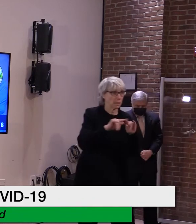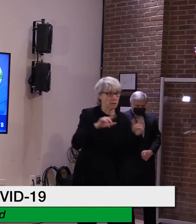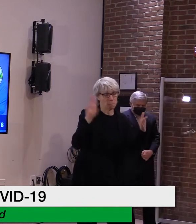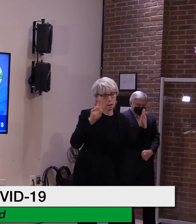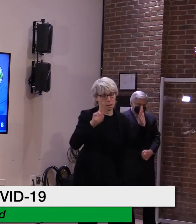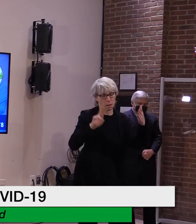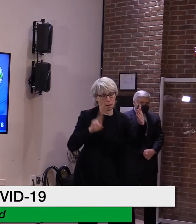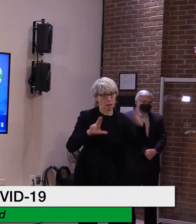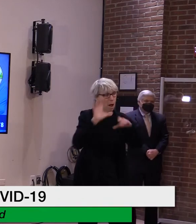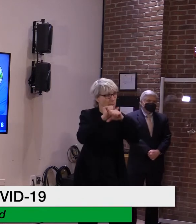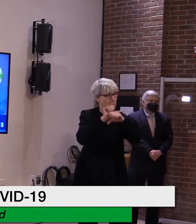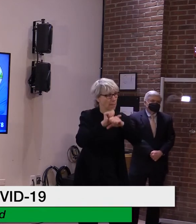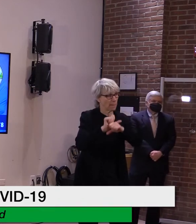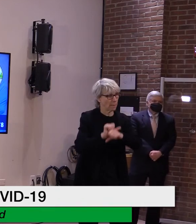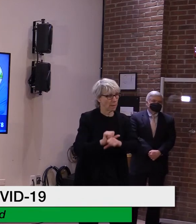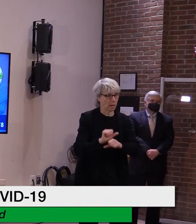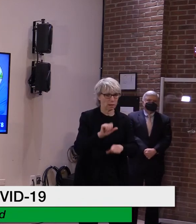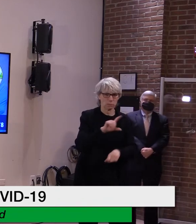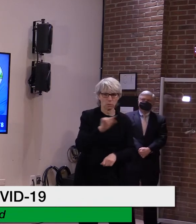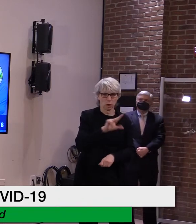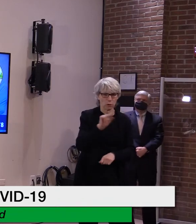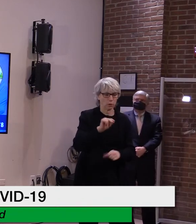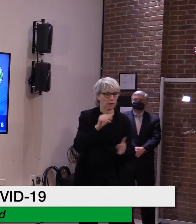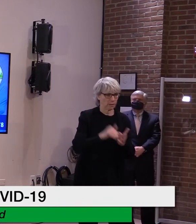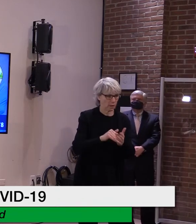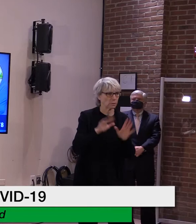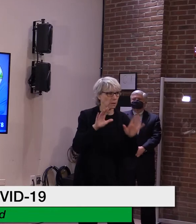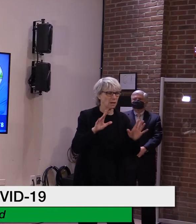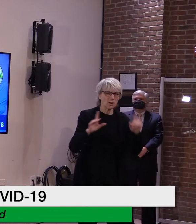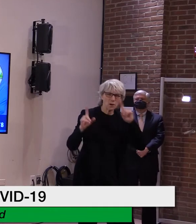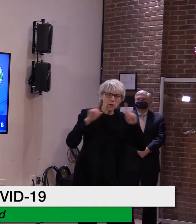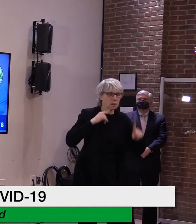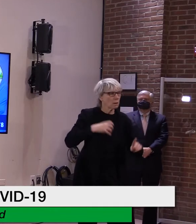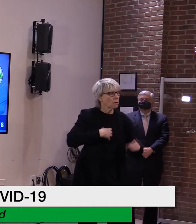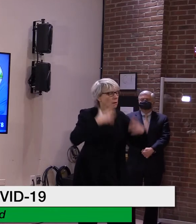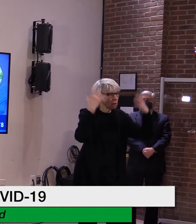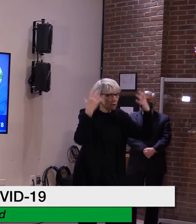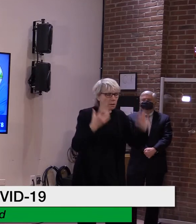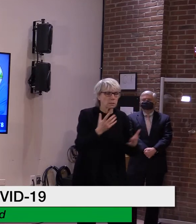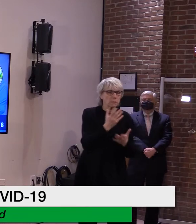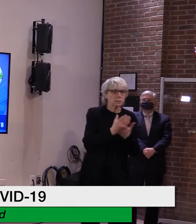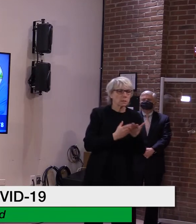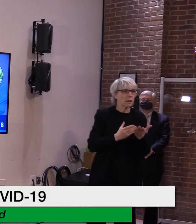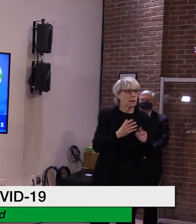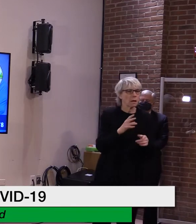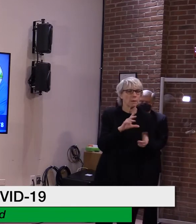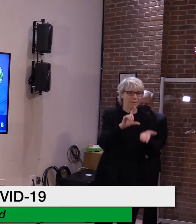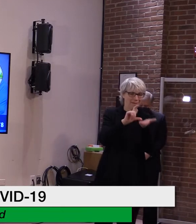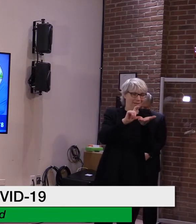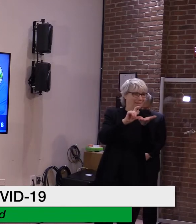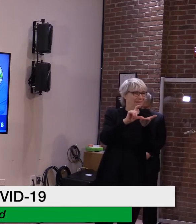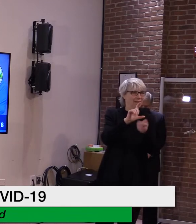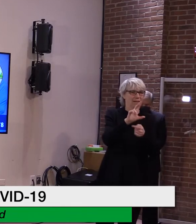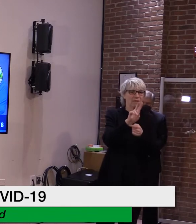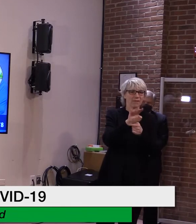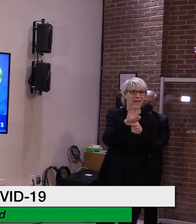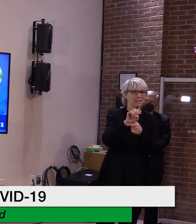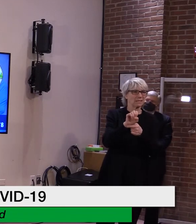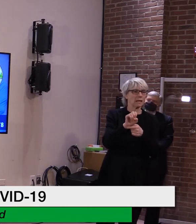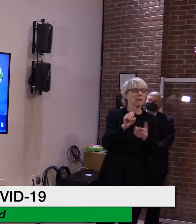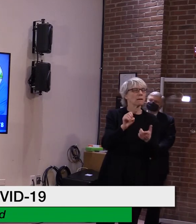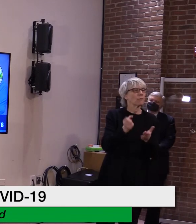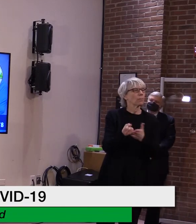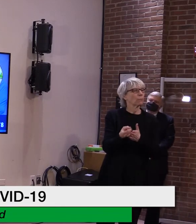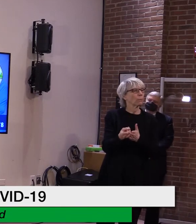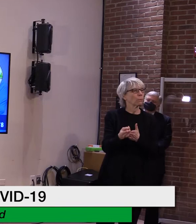I've heard concerns about what is often called wastage. This is the amount of vaccine dosage that are not or could